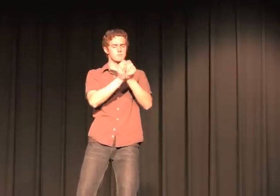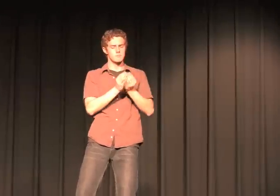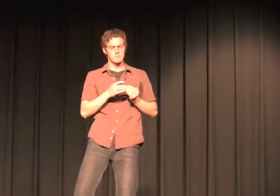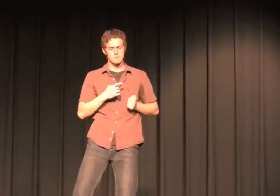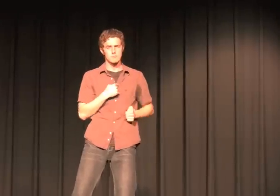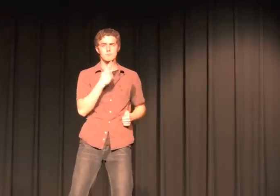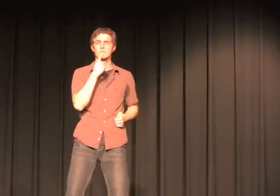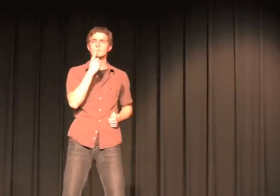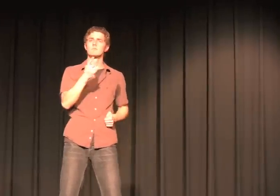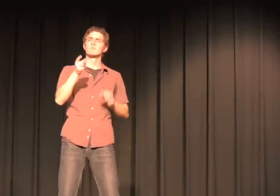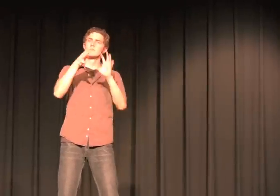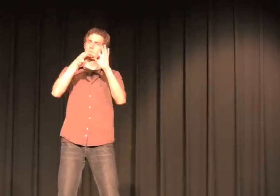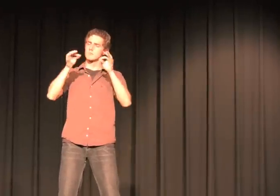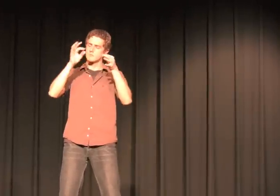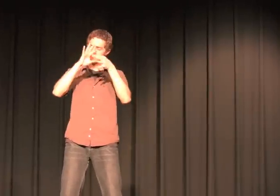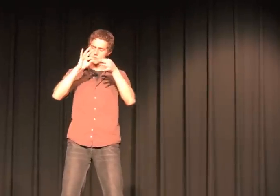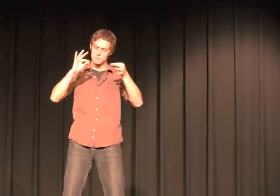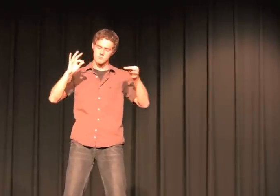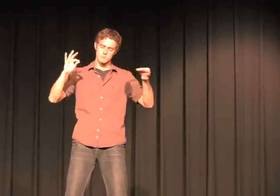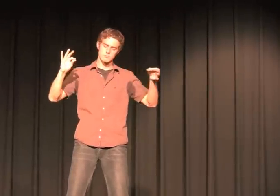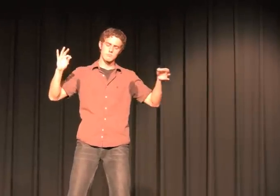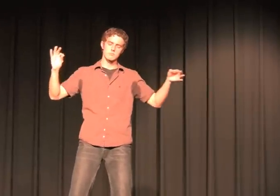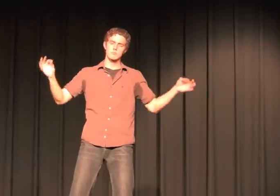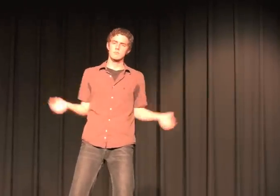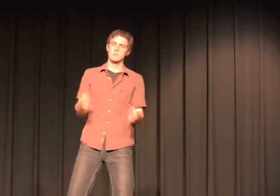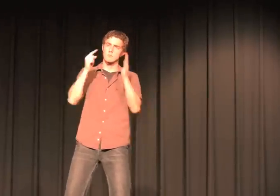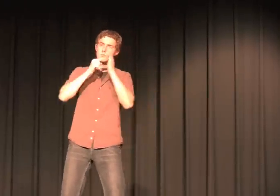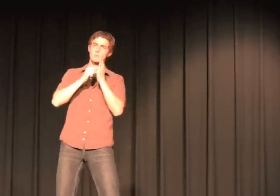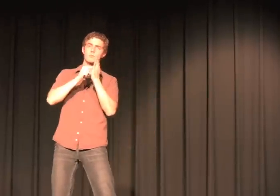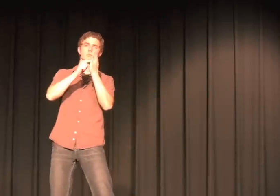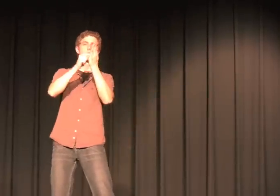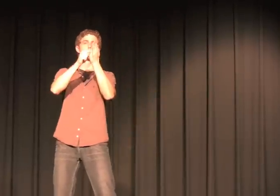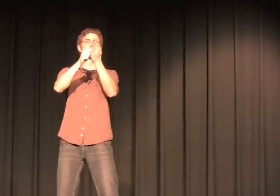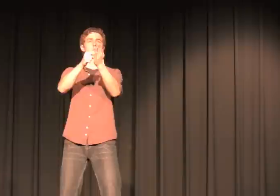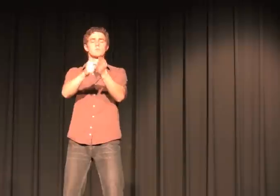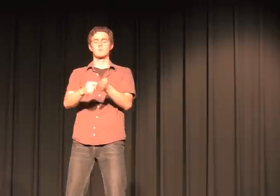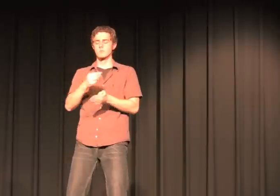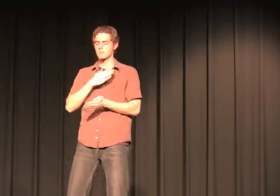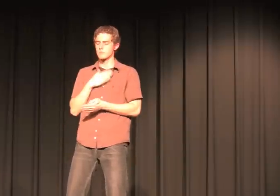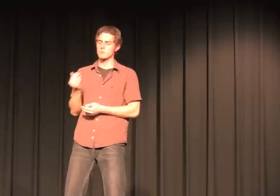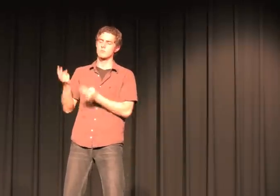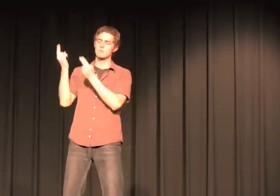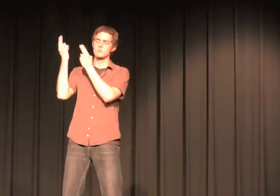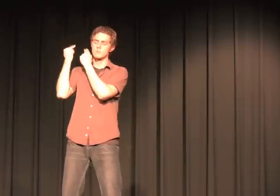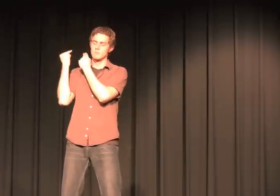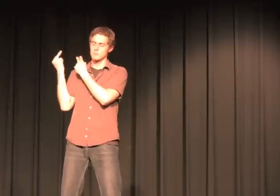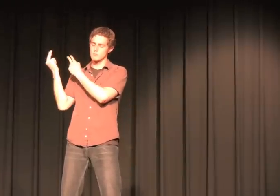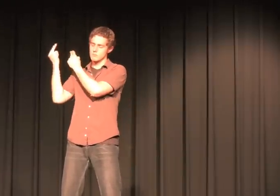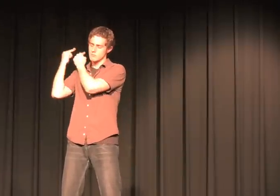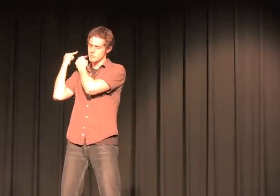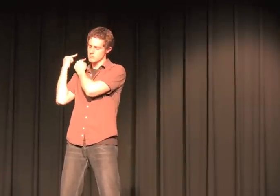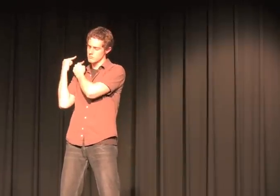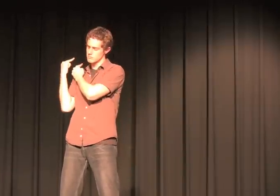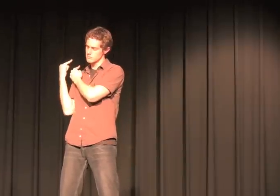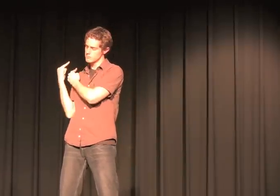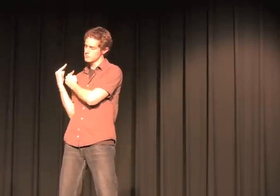I'll tell a story, paint you a picture from my past.